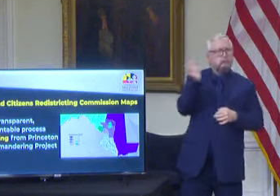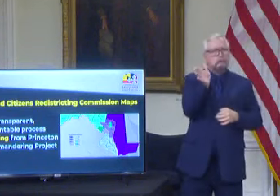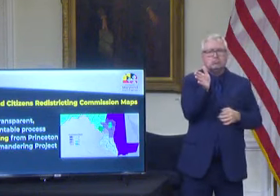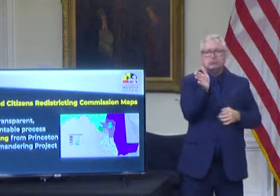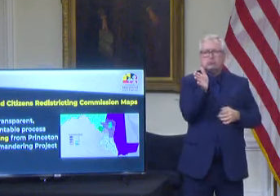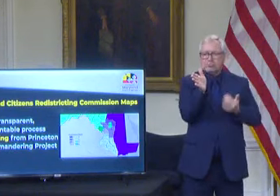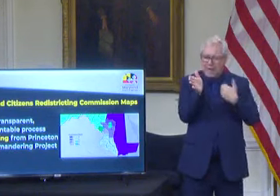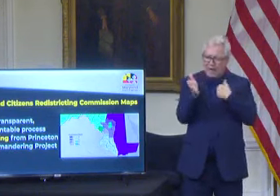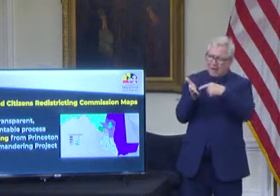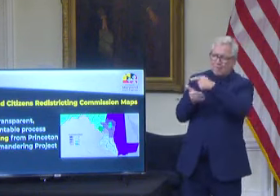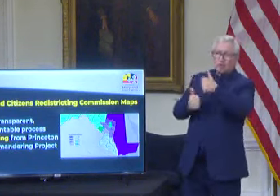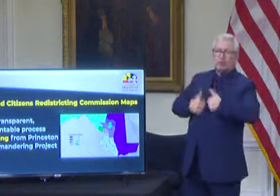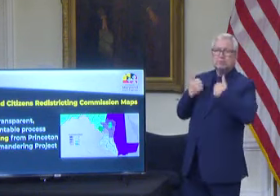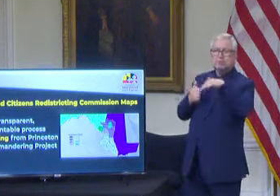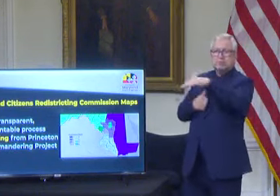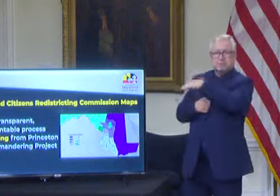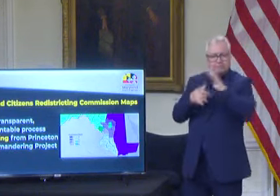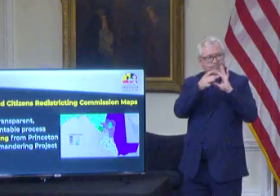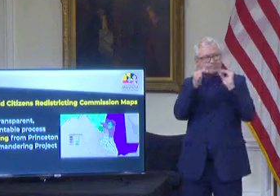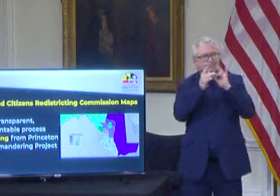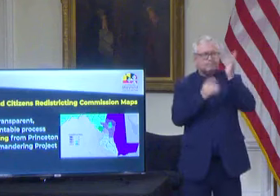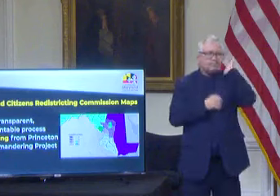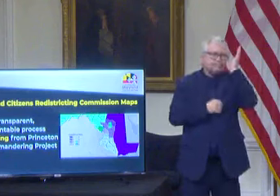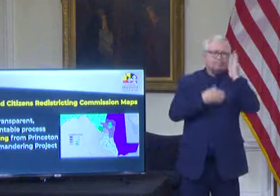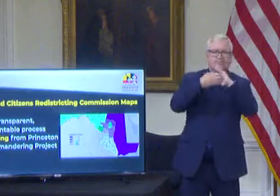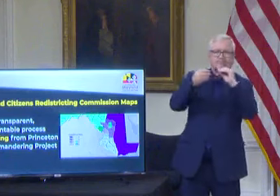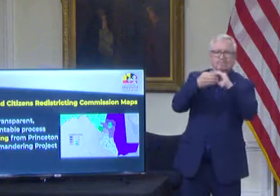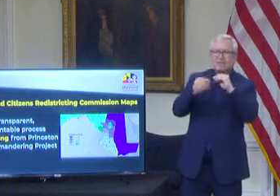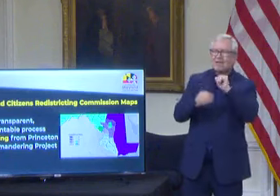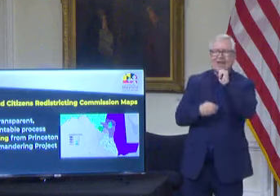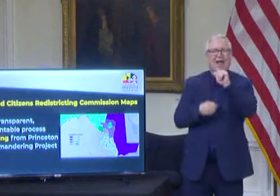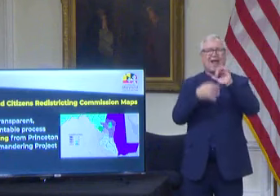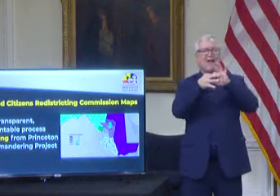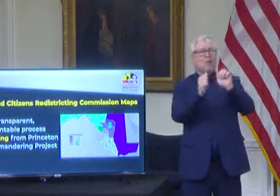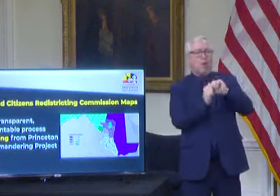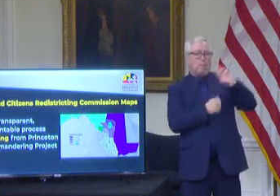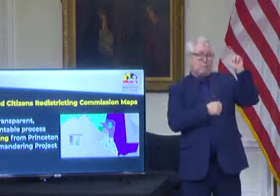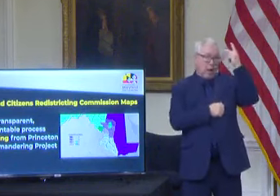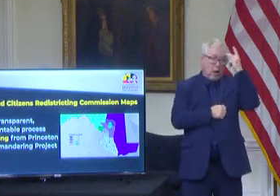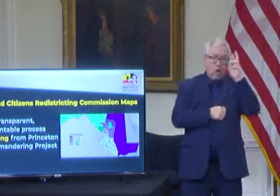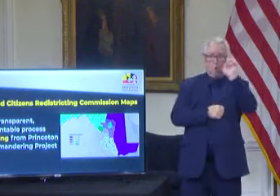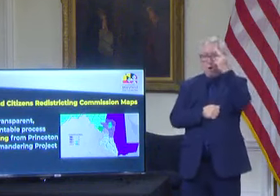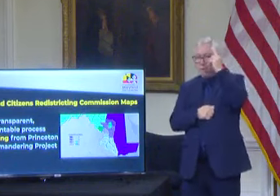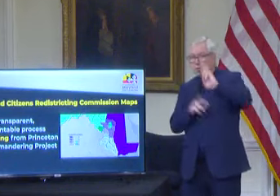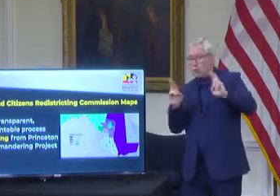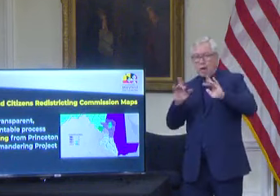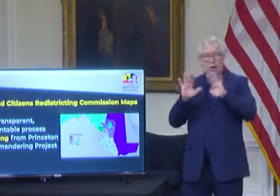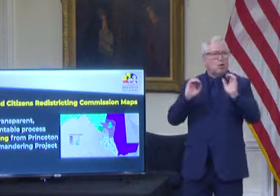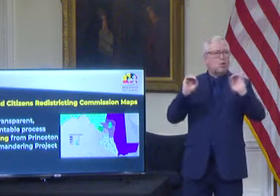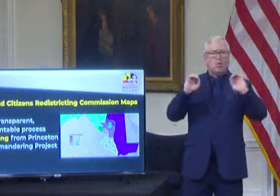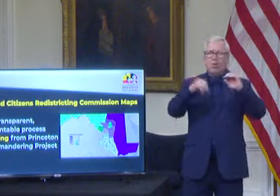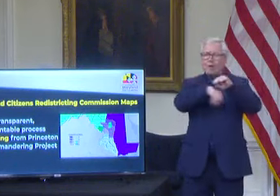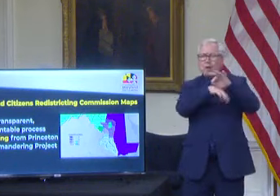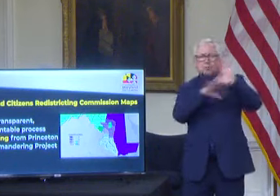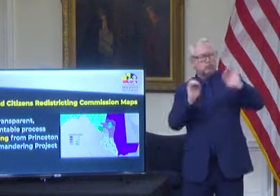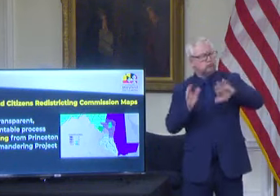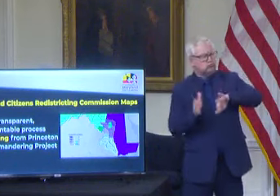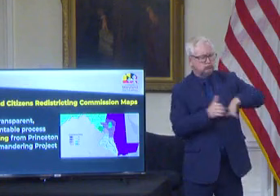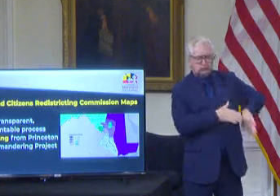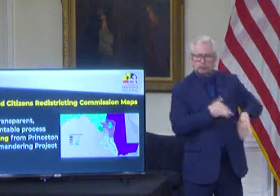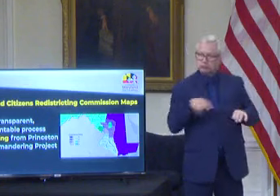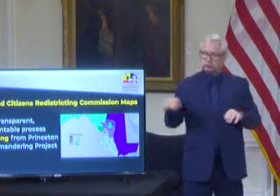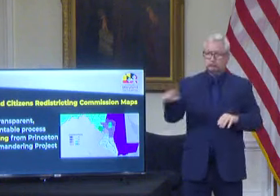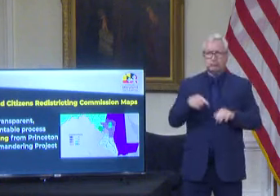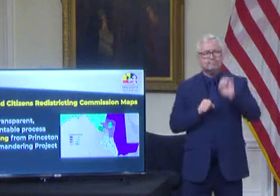free from any kind of legislative or political influence who are representative of the state's diversity and demographics.